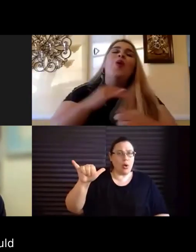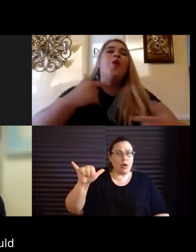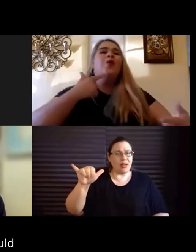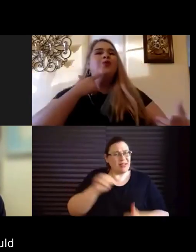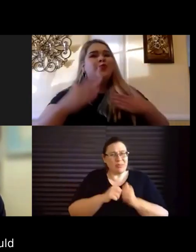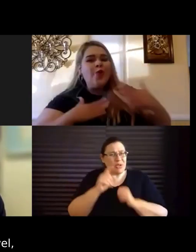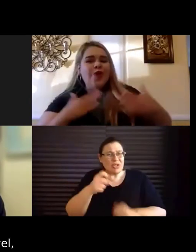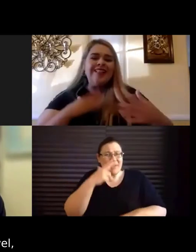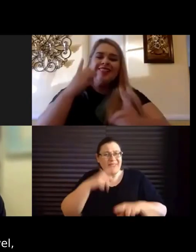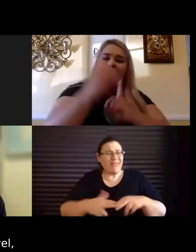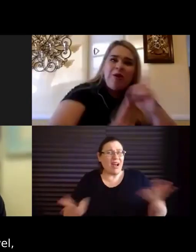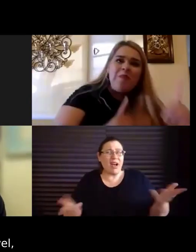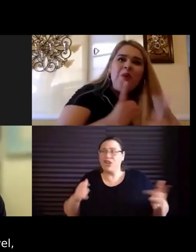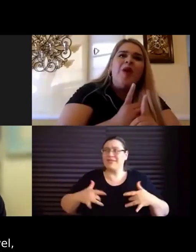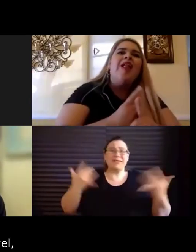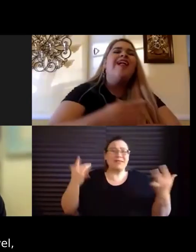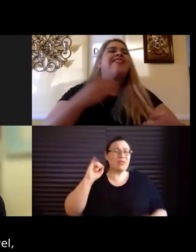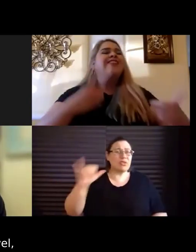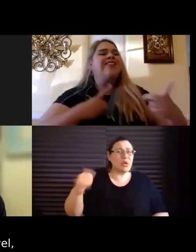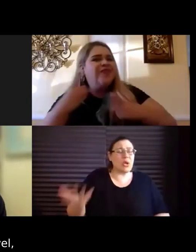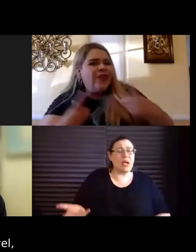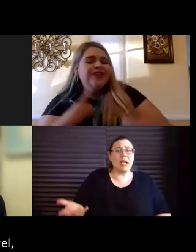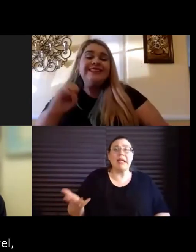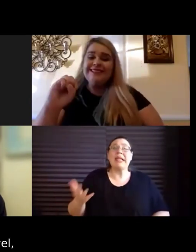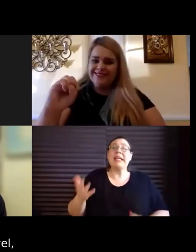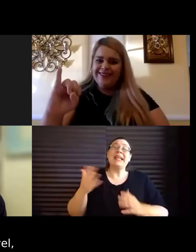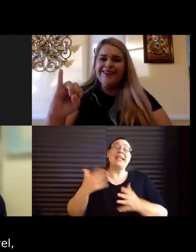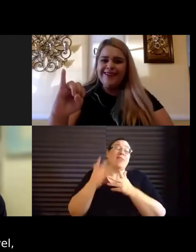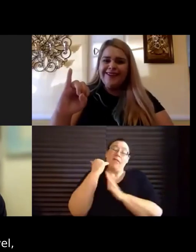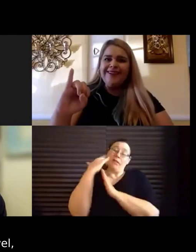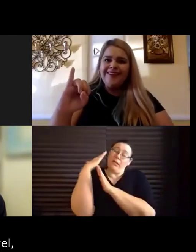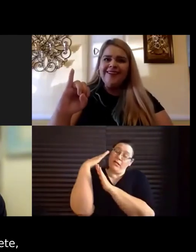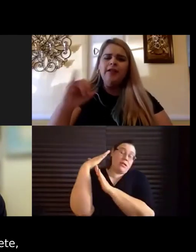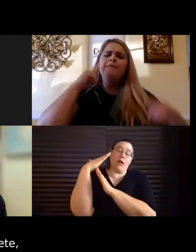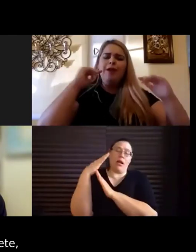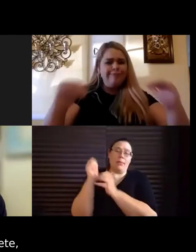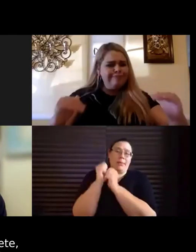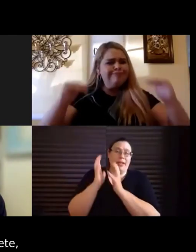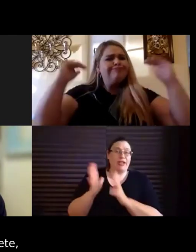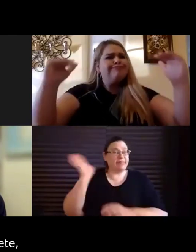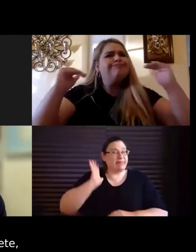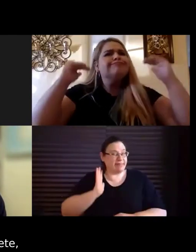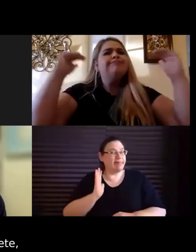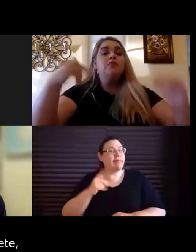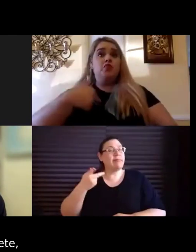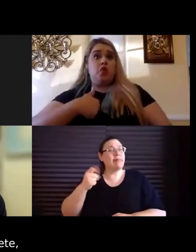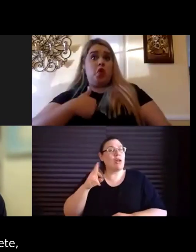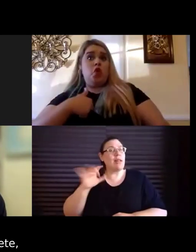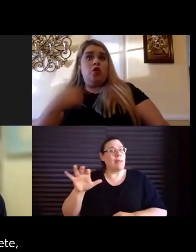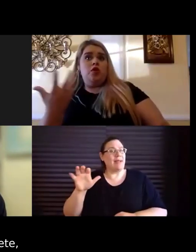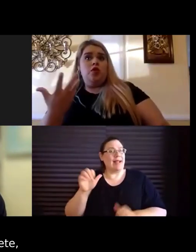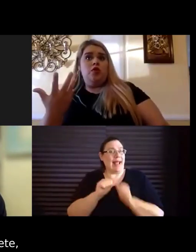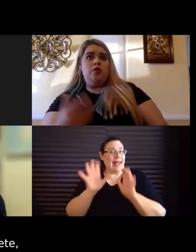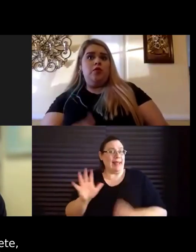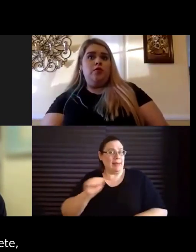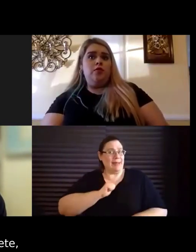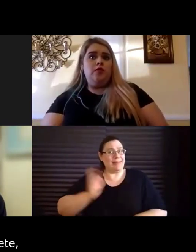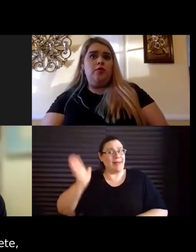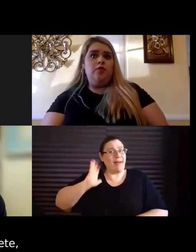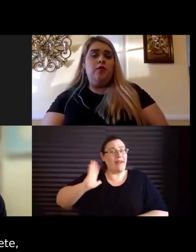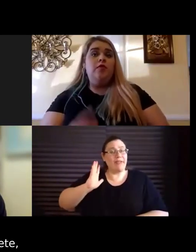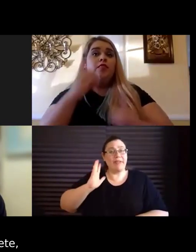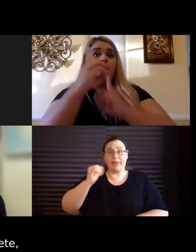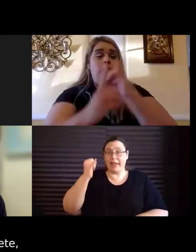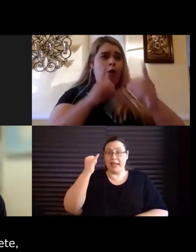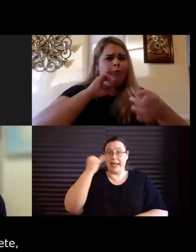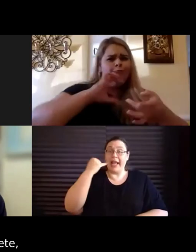It should be joyful. Even, even at the elite level, when I was competing as a Paralympic athlete, if I wasn't having